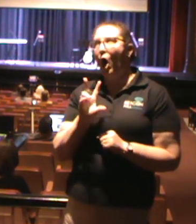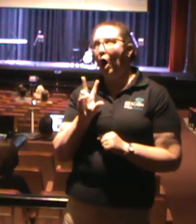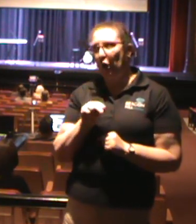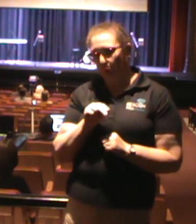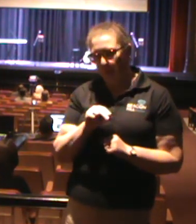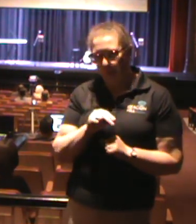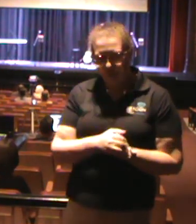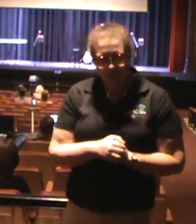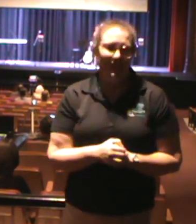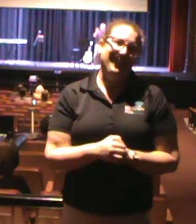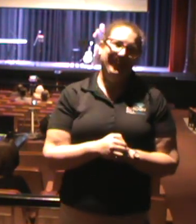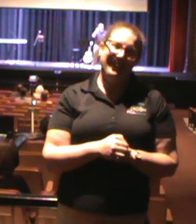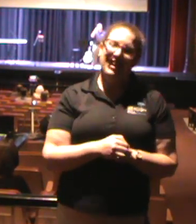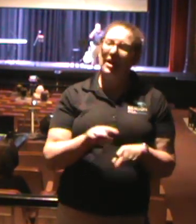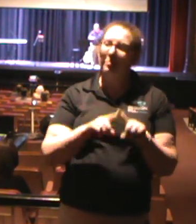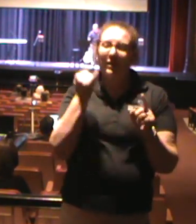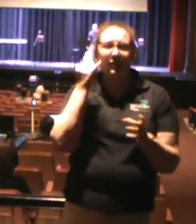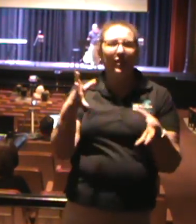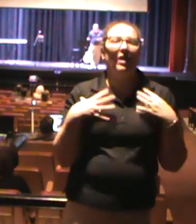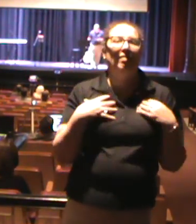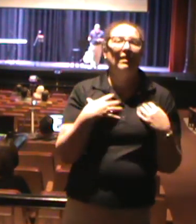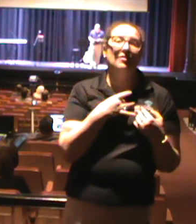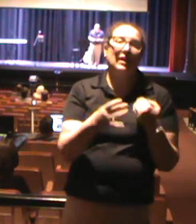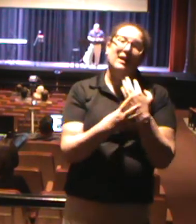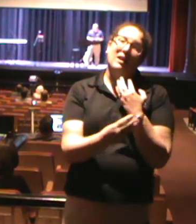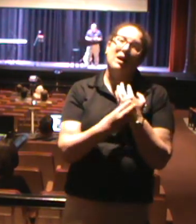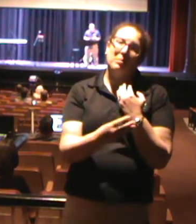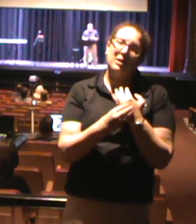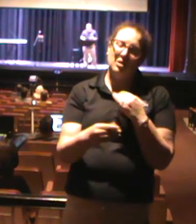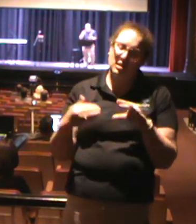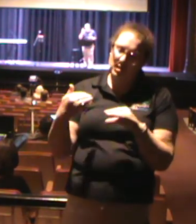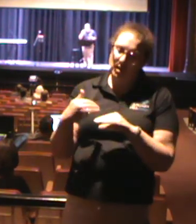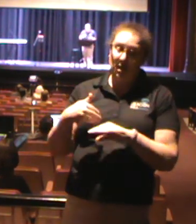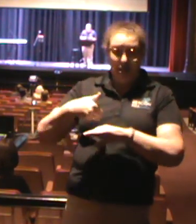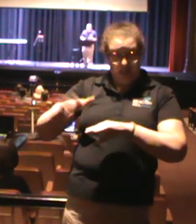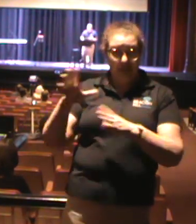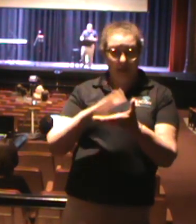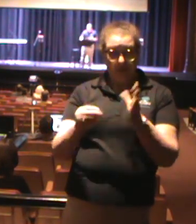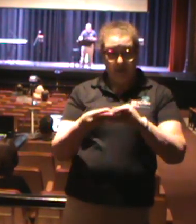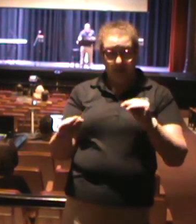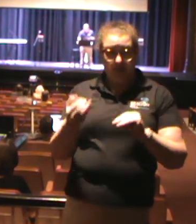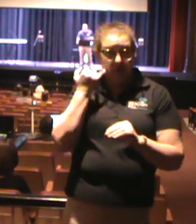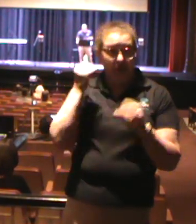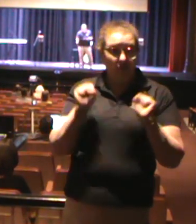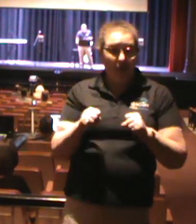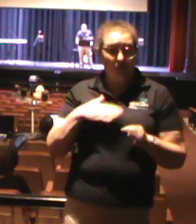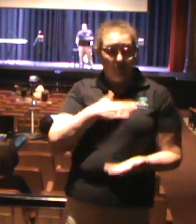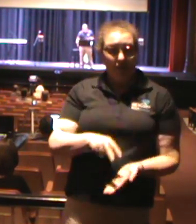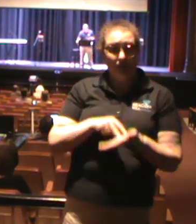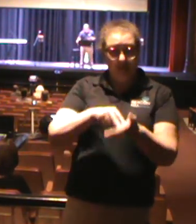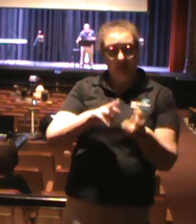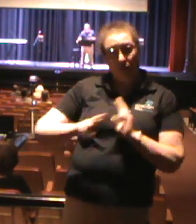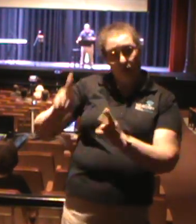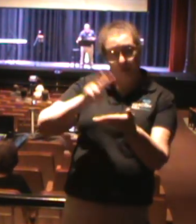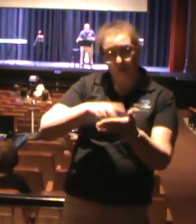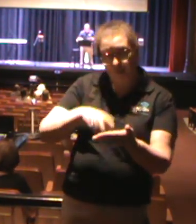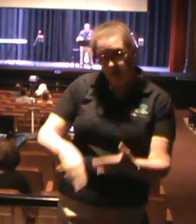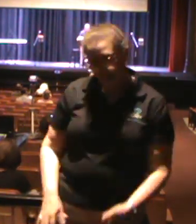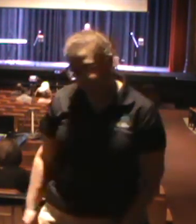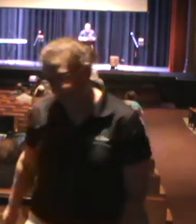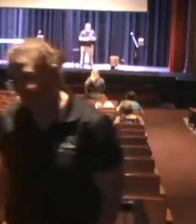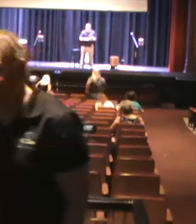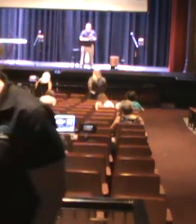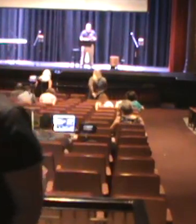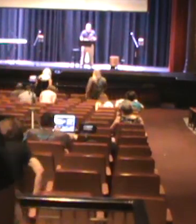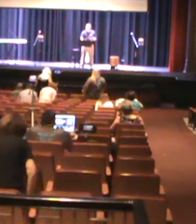Okay. But if you want a copy, go ahead and we'll do that. Just send us a message. If you're able, please stand and honor our reading God's Word this morning.